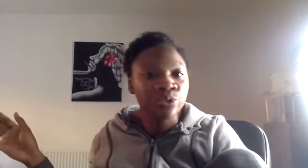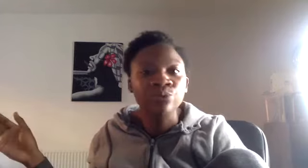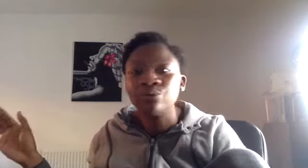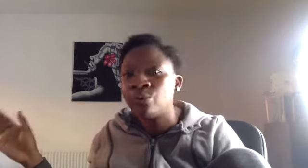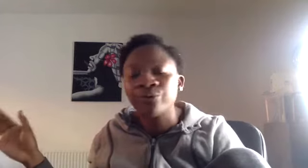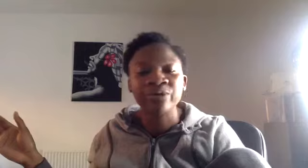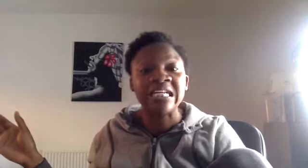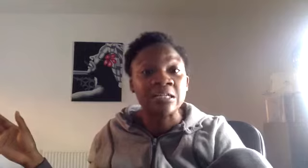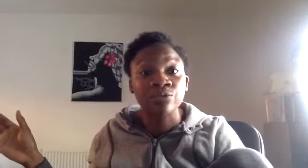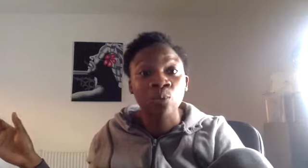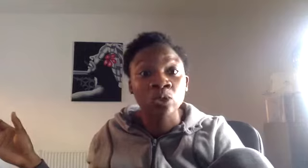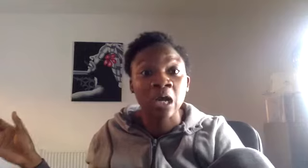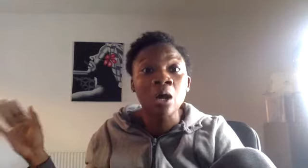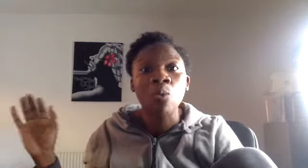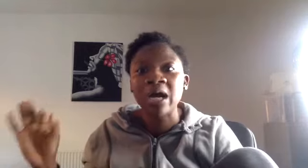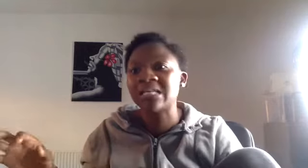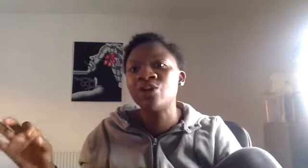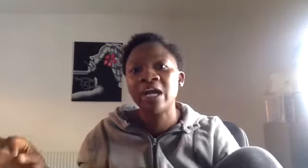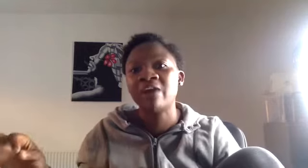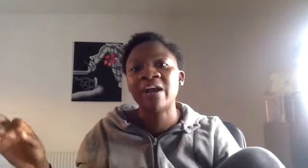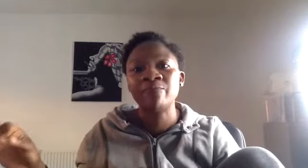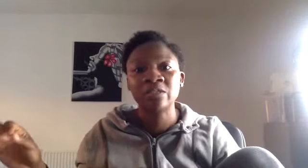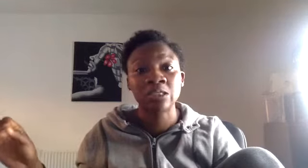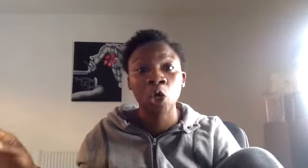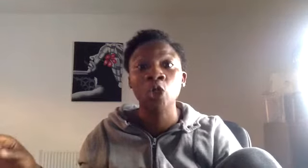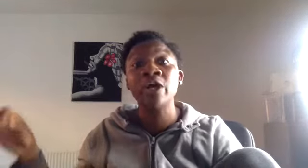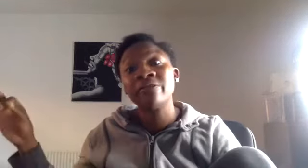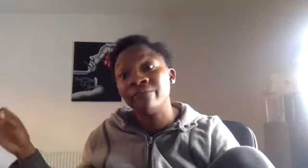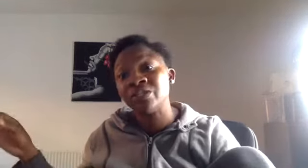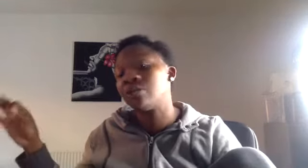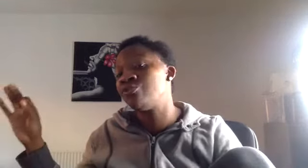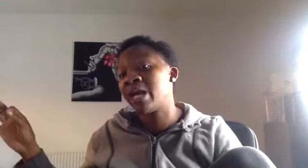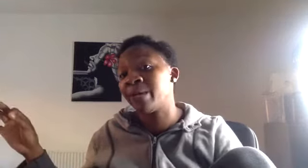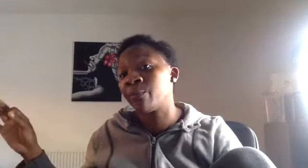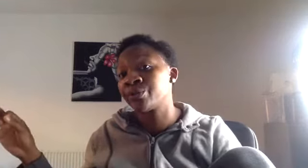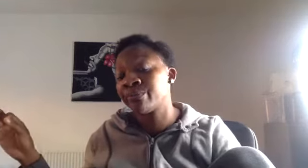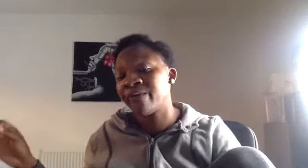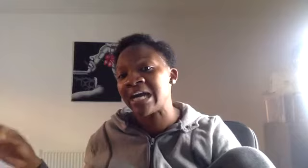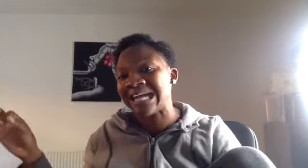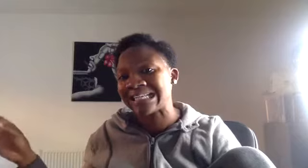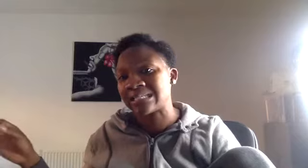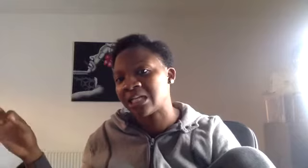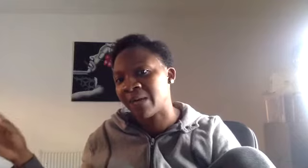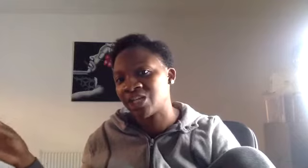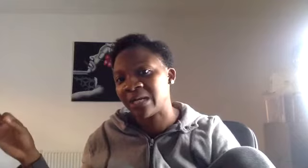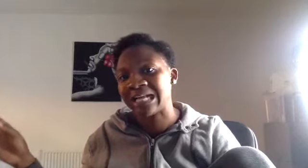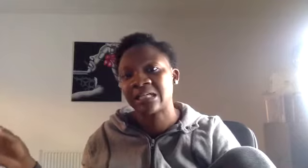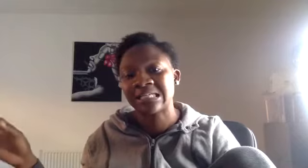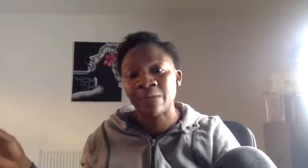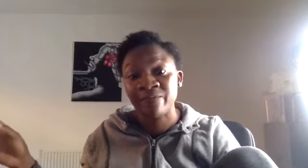or three litres of water? Why is there not enough emphasis on the physios who may be able to provide exercise management and exercise therapy for